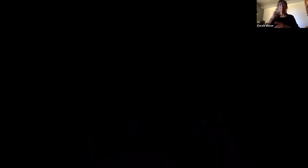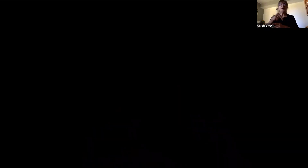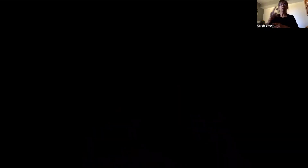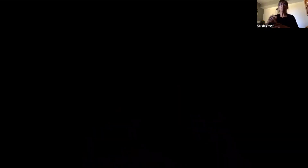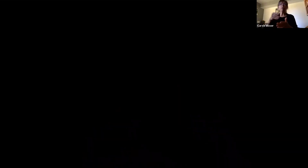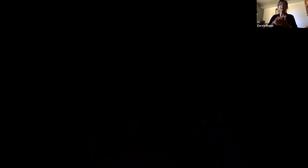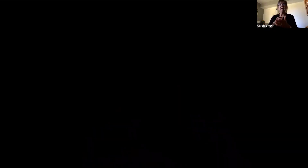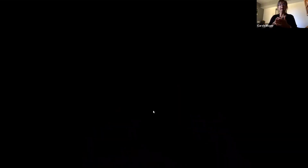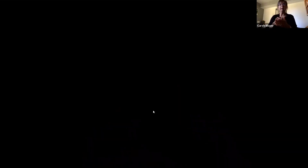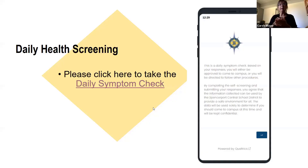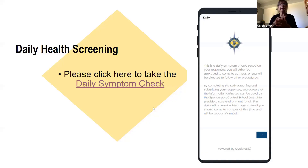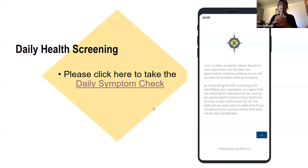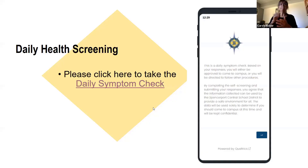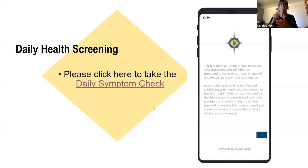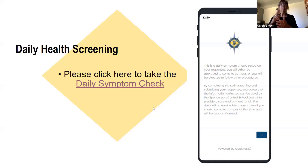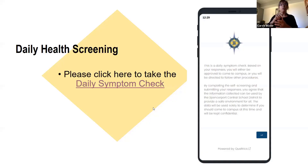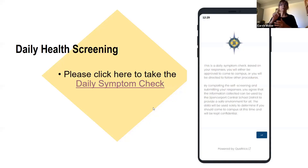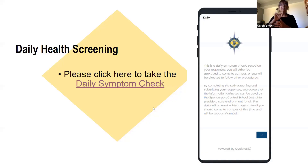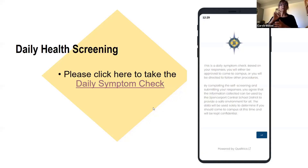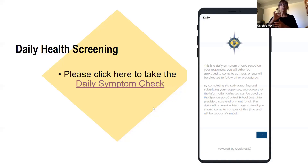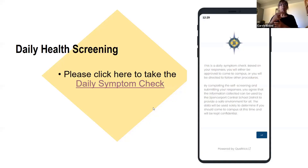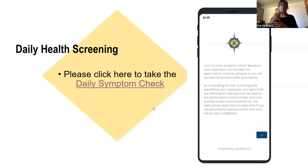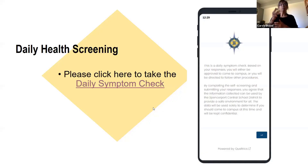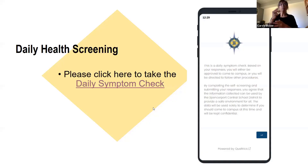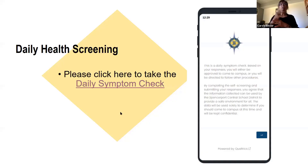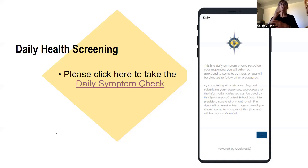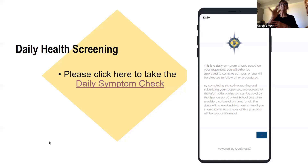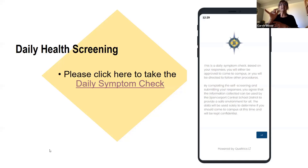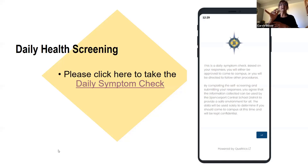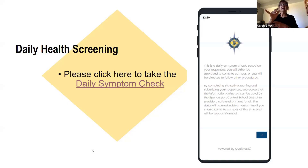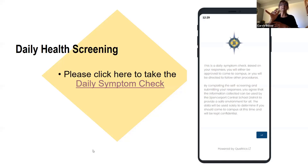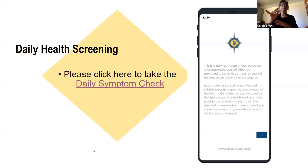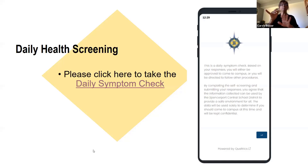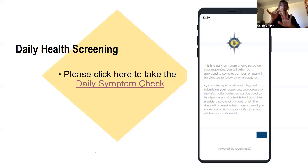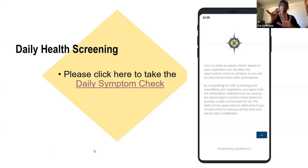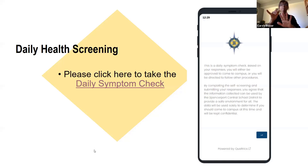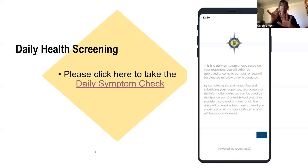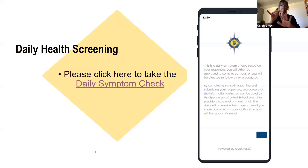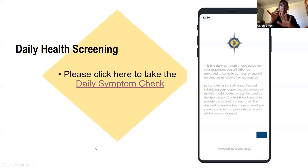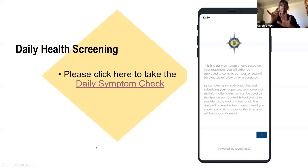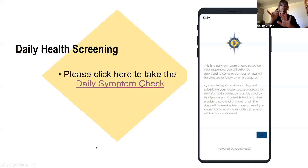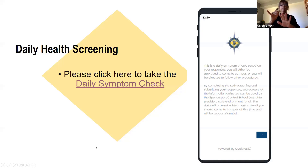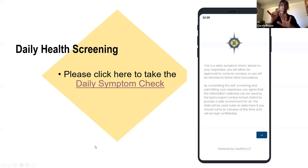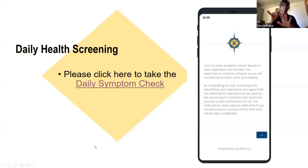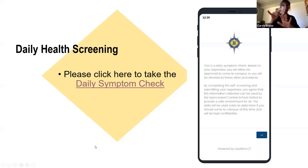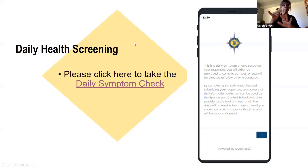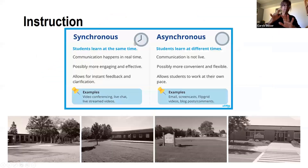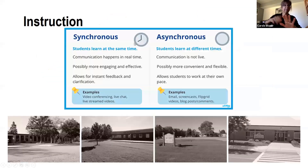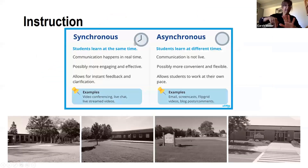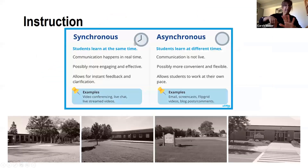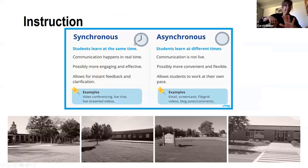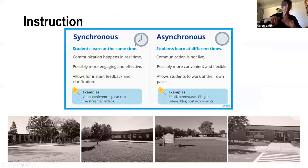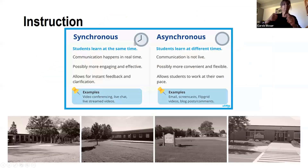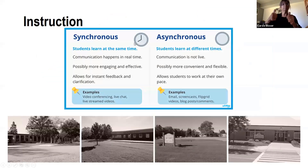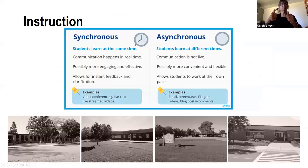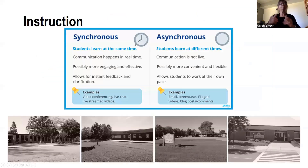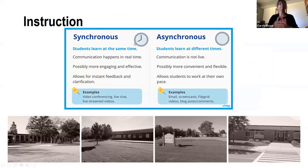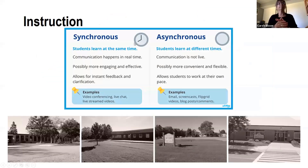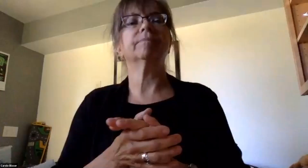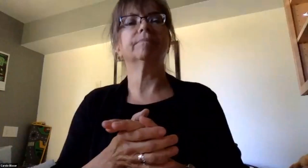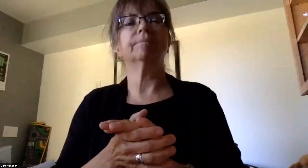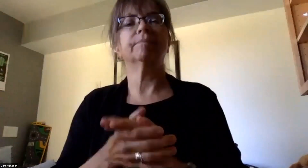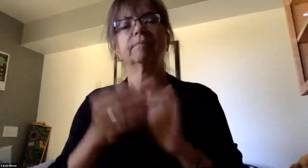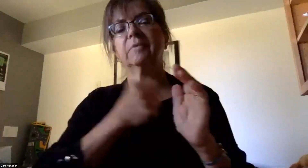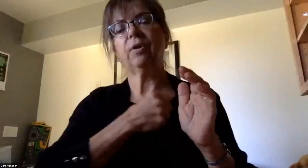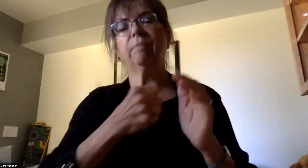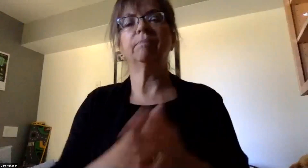Mr. Zinkiewicz is going to use that for the beginning. no, I'm sorry. You're going to. Not yet. Not yet. If you can hold off on that for one second. All right.